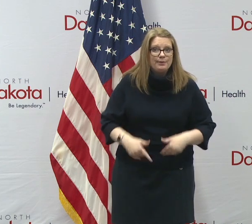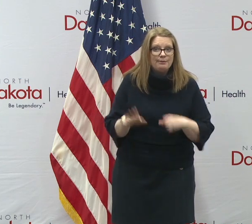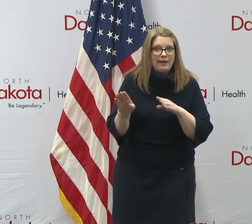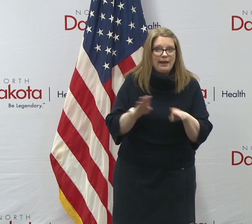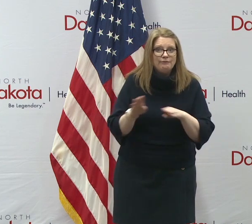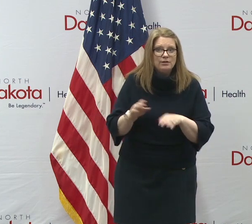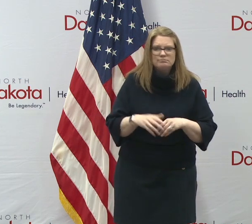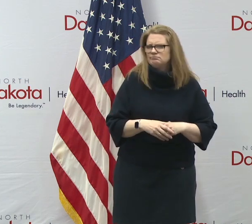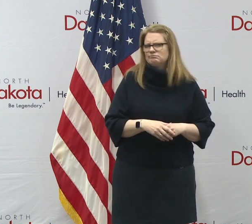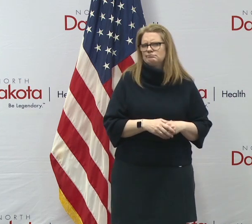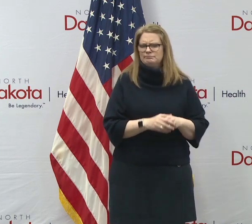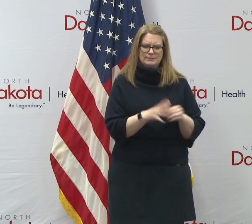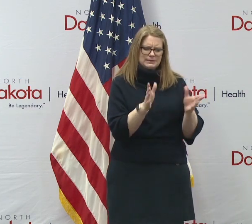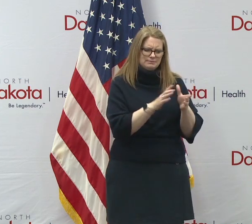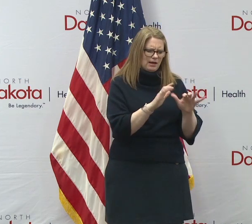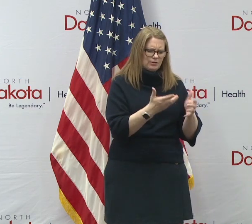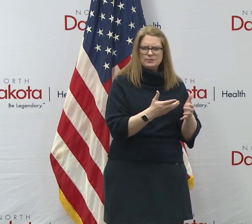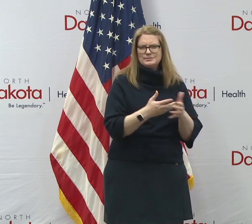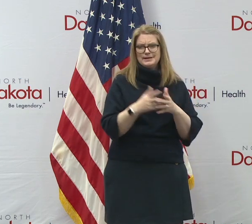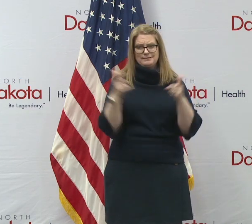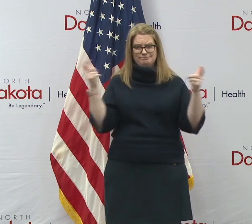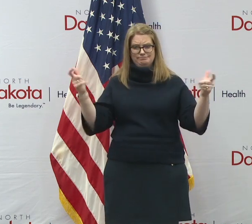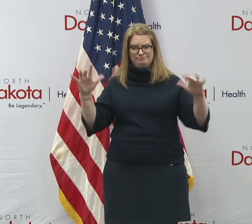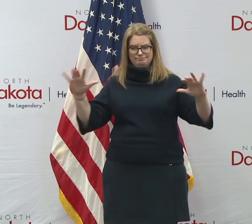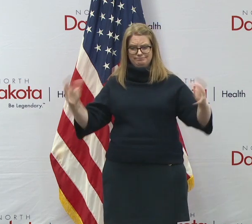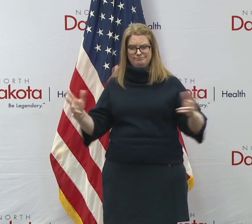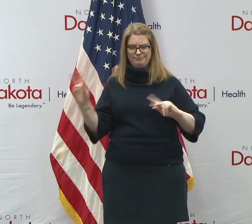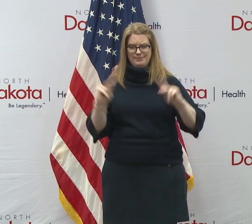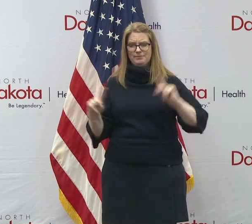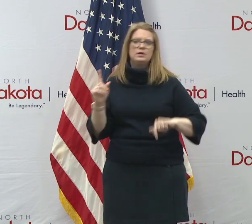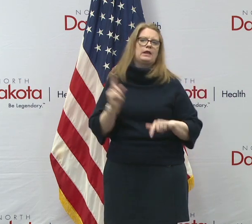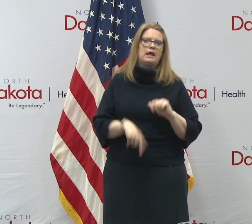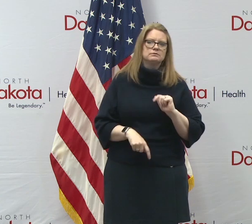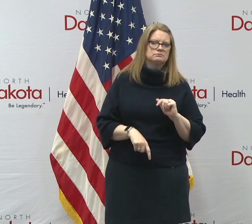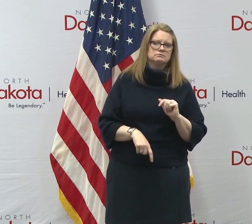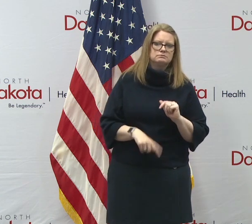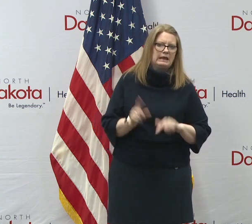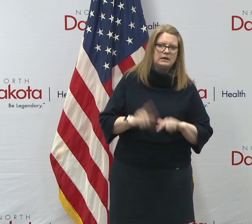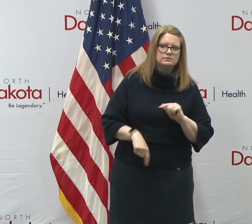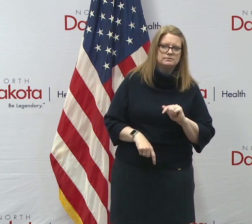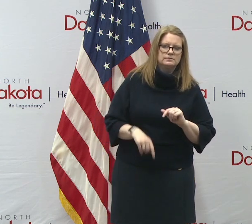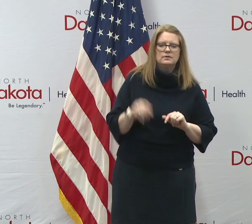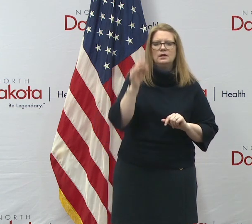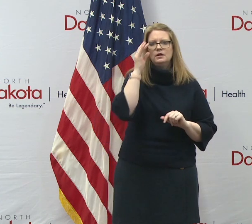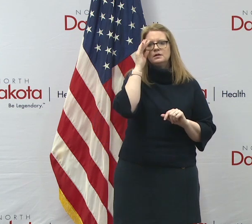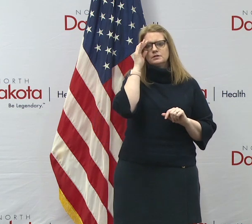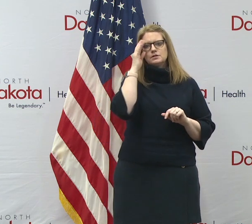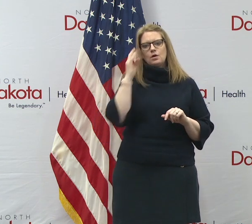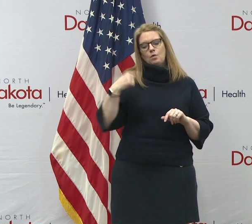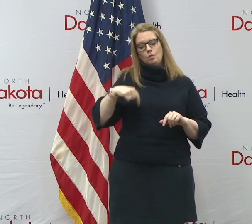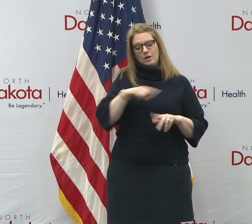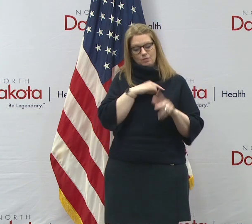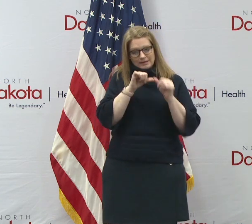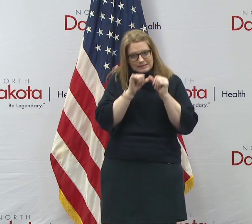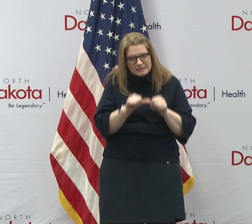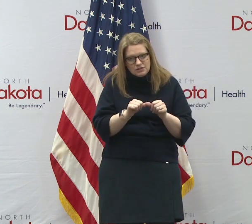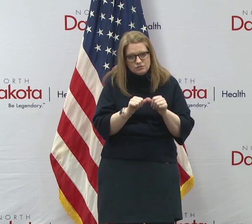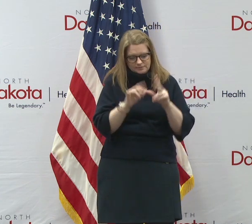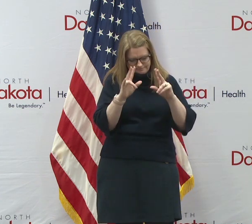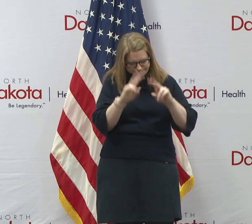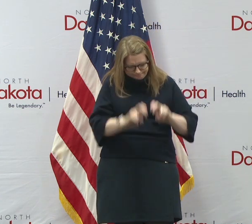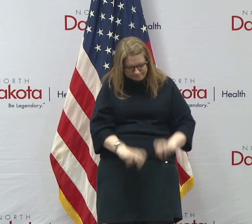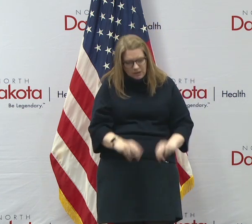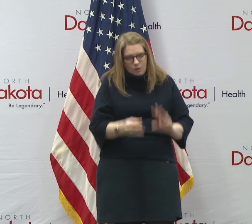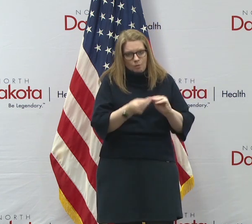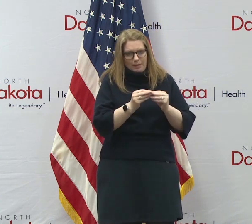entire populations. So I, I am, you know, we're going to continue to work on models, but the, the